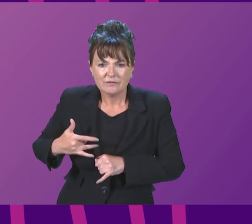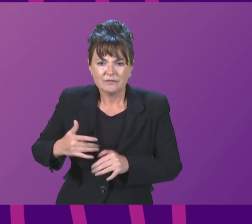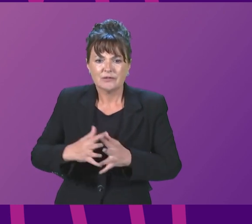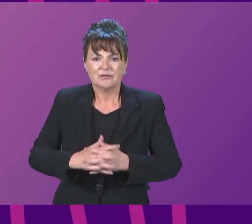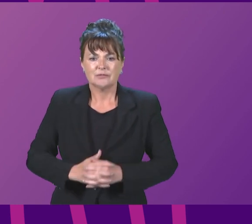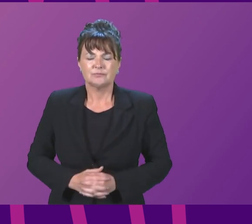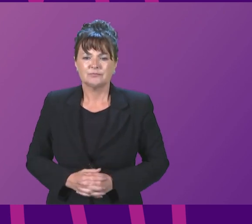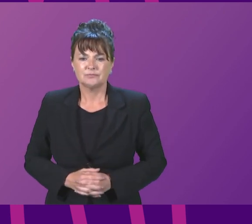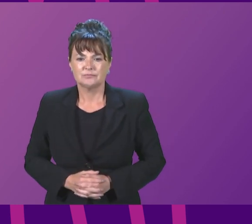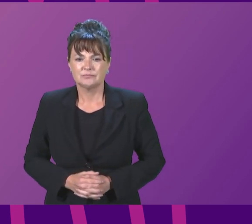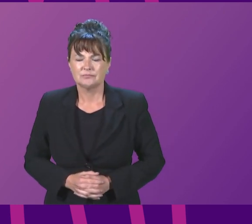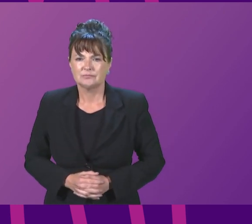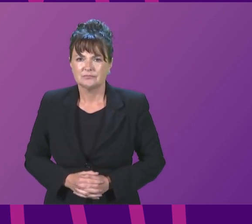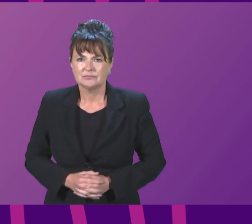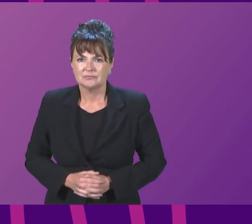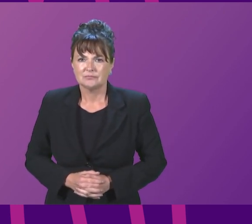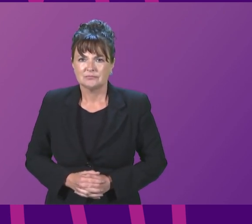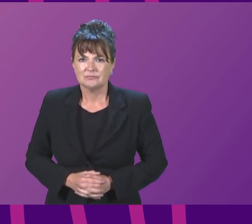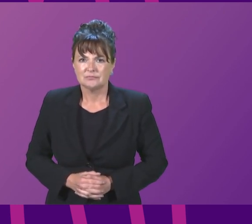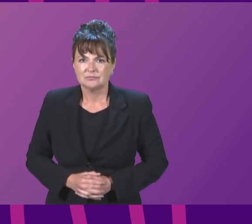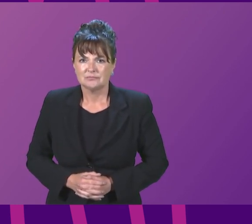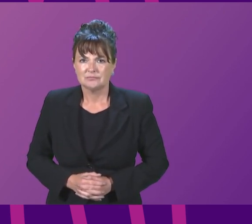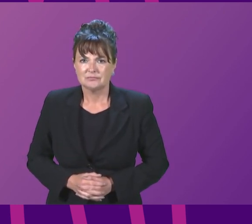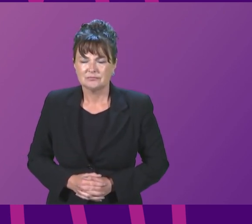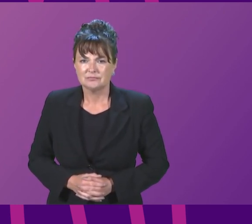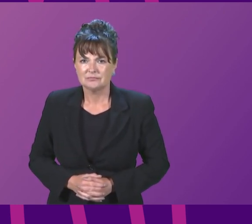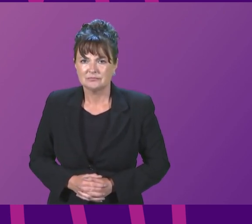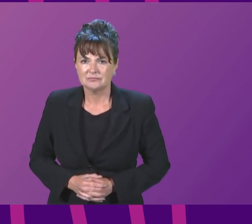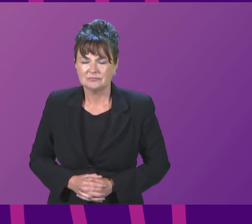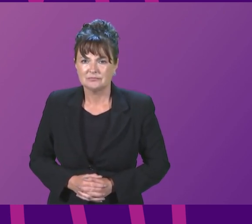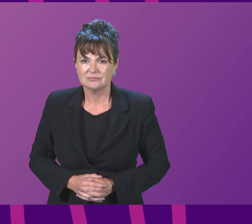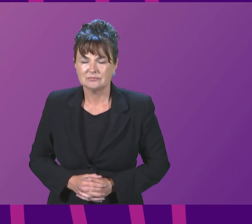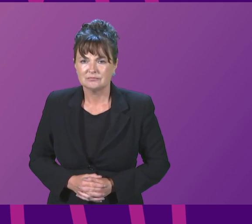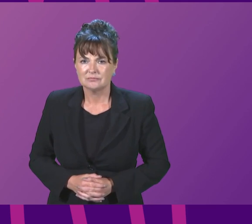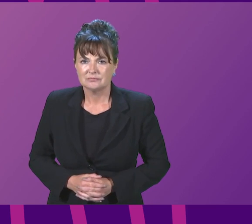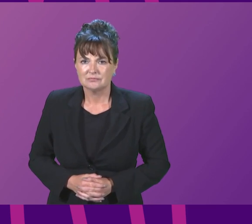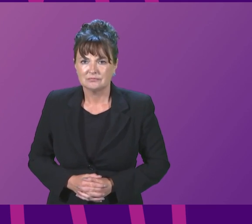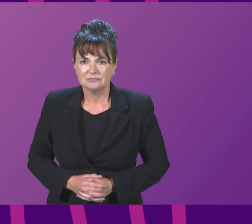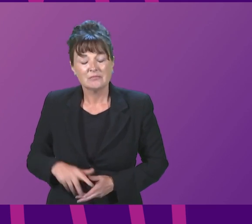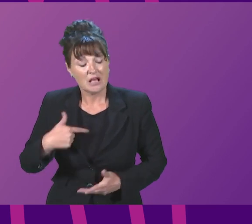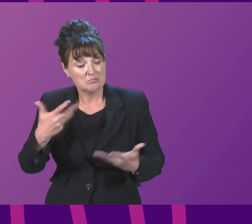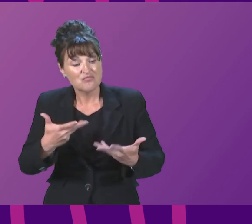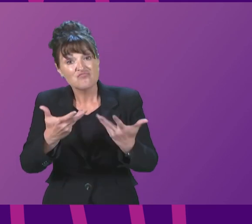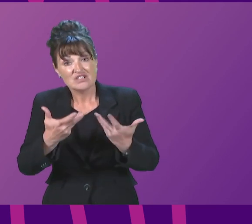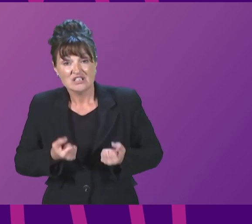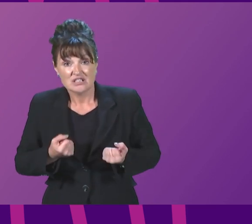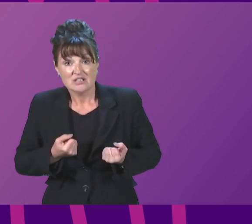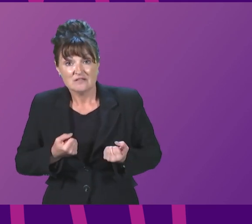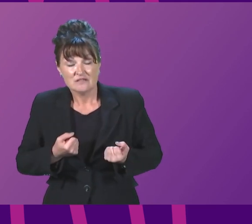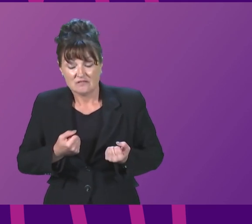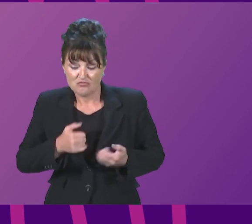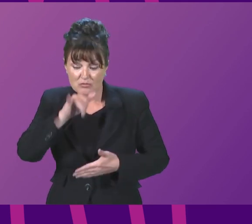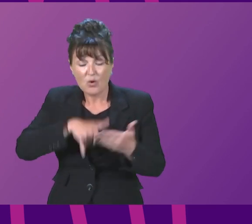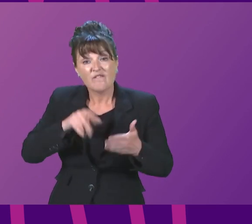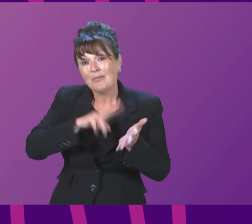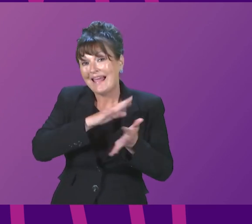have received reports from NHS whistleblowers